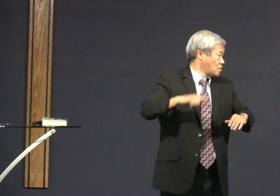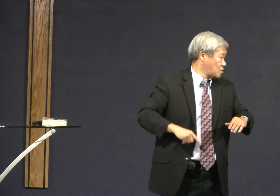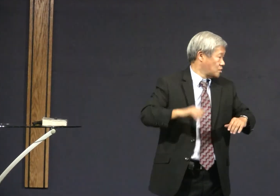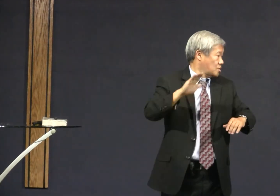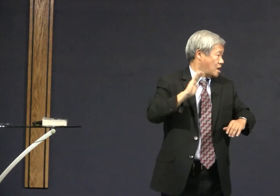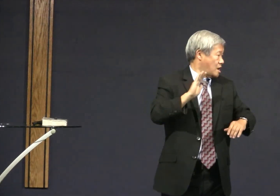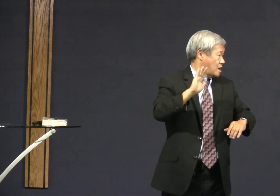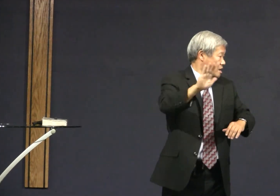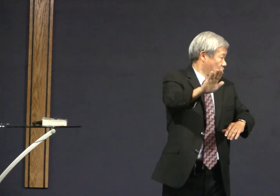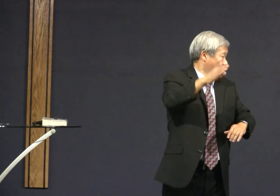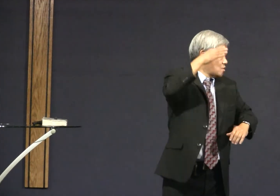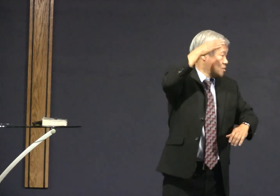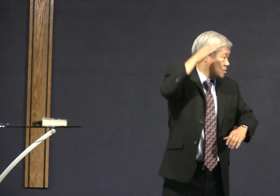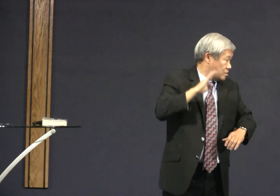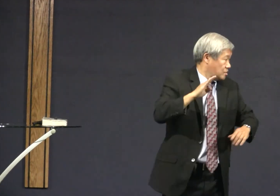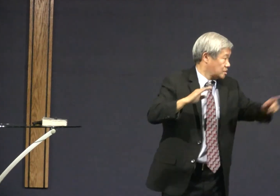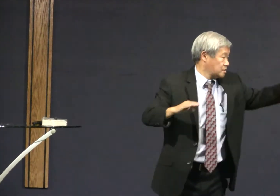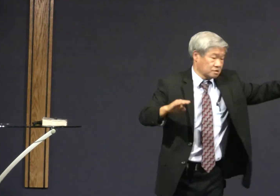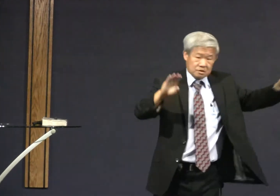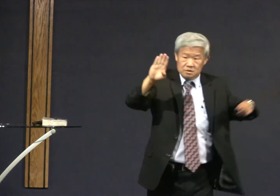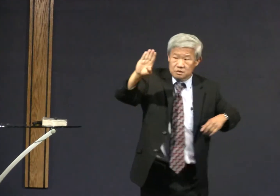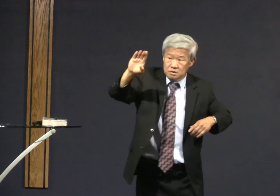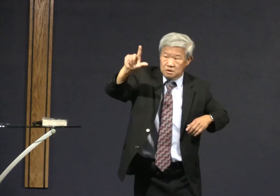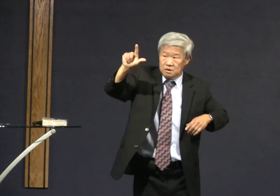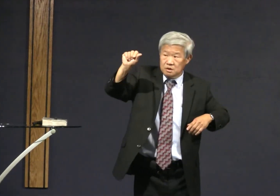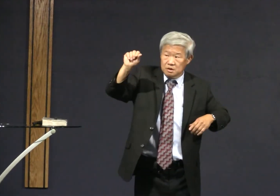you must be blameless before the Lord your God